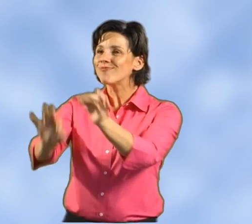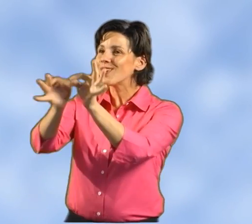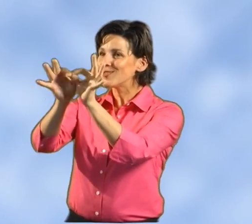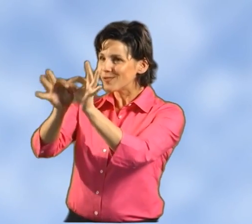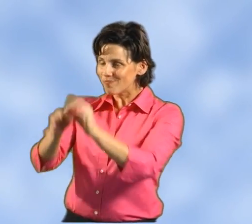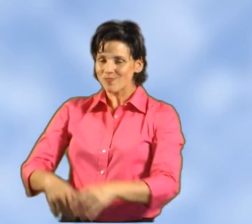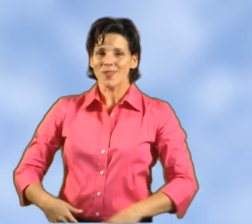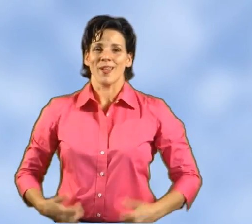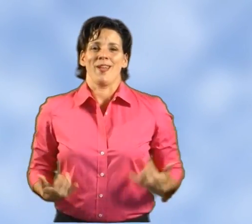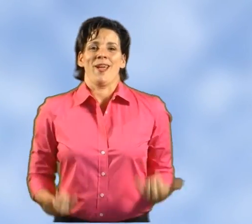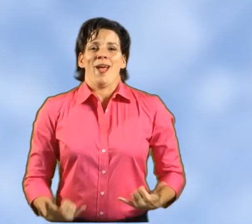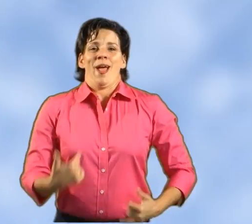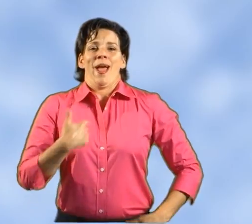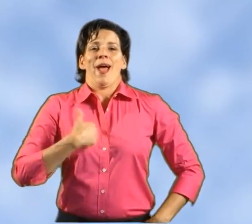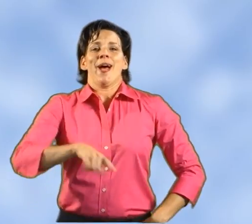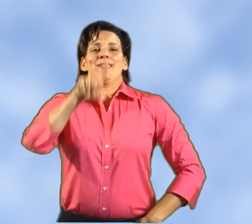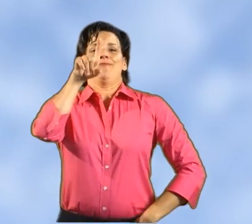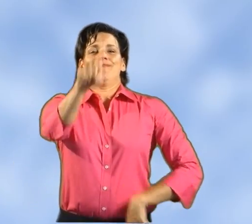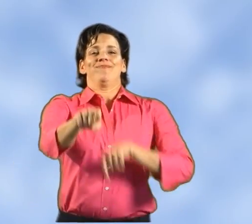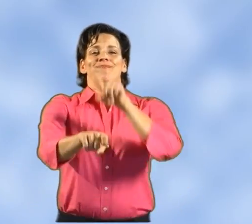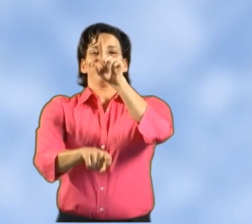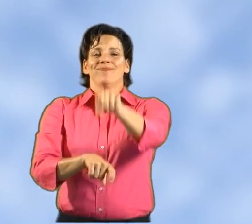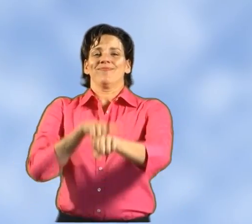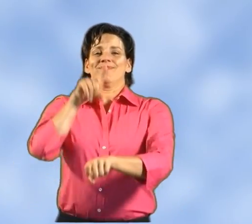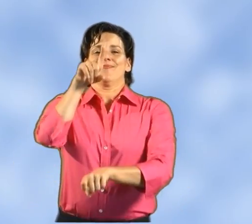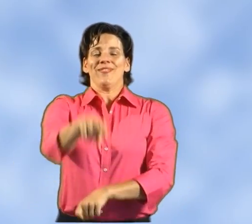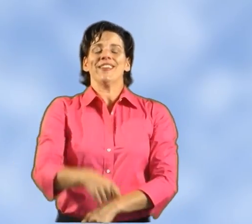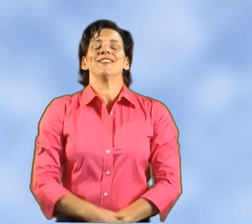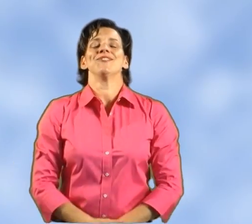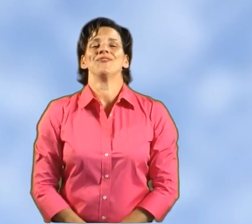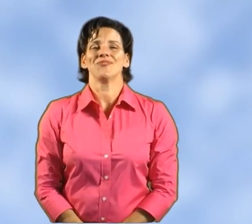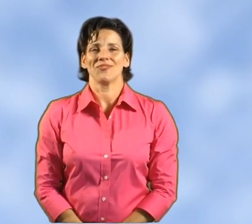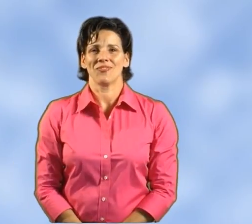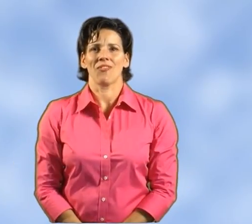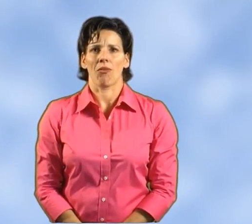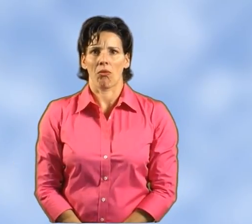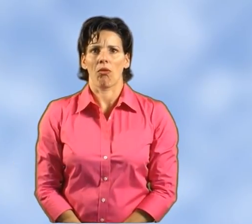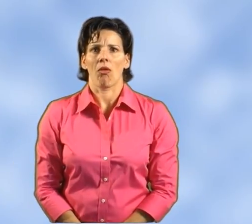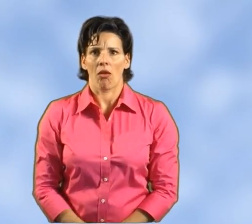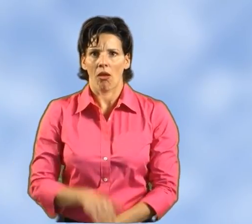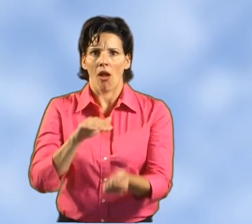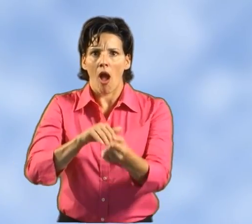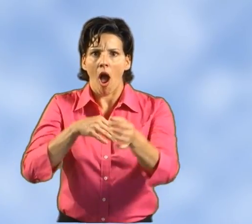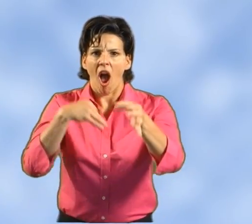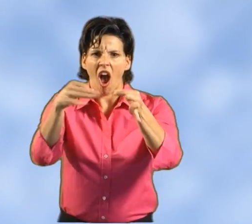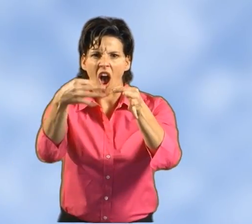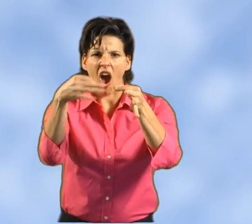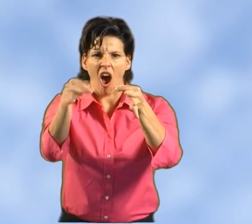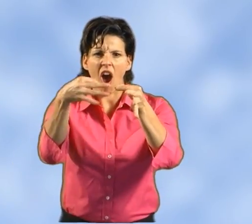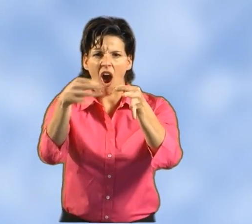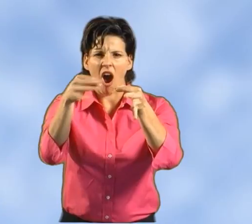qualified